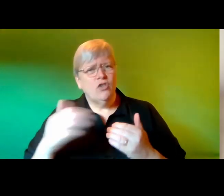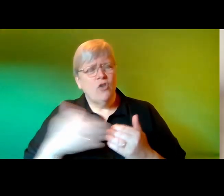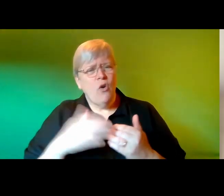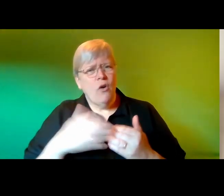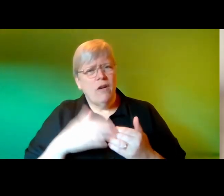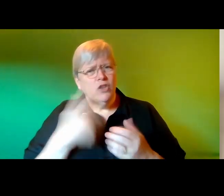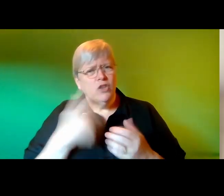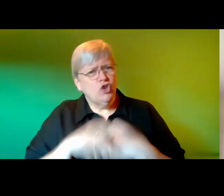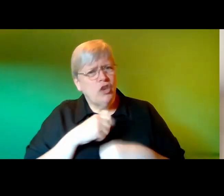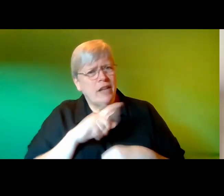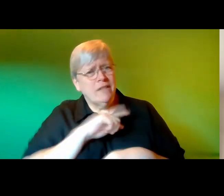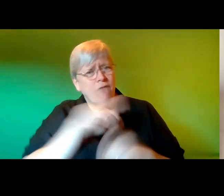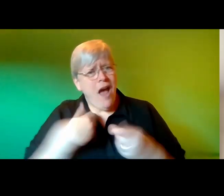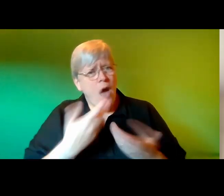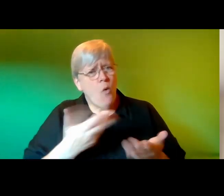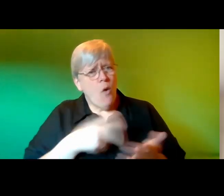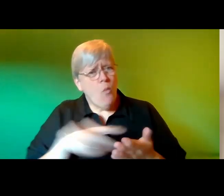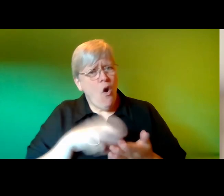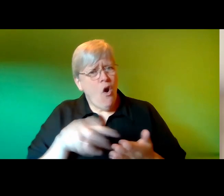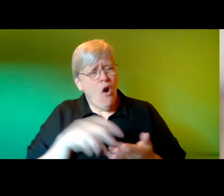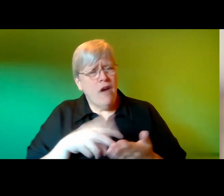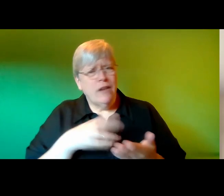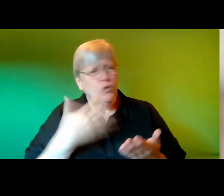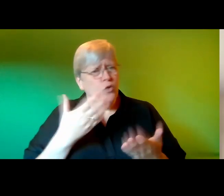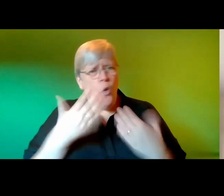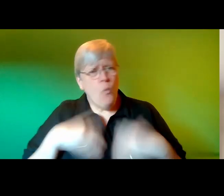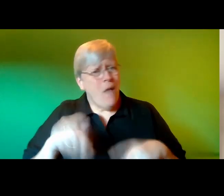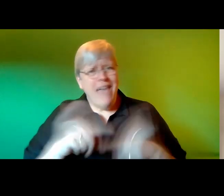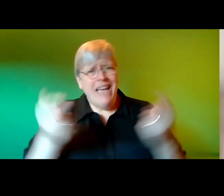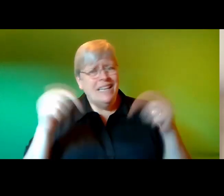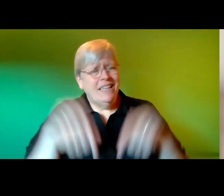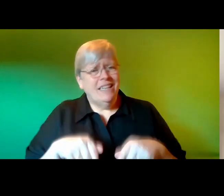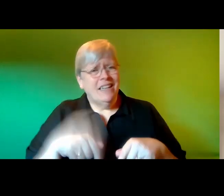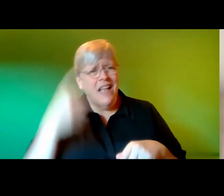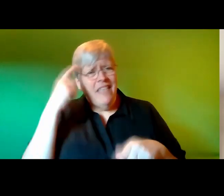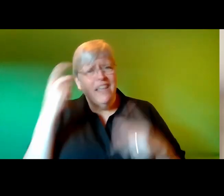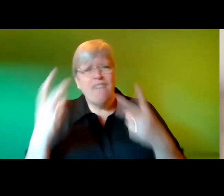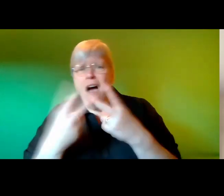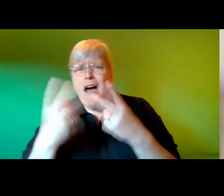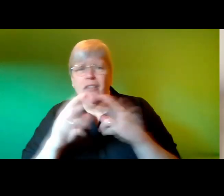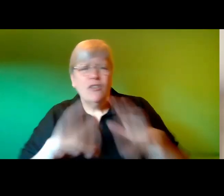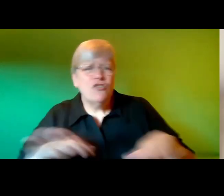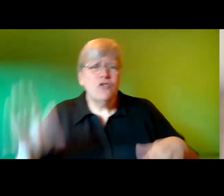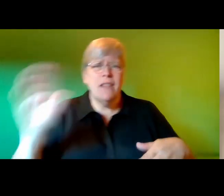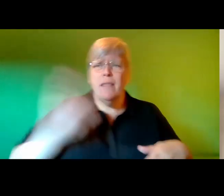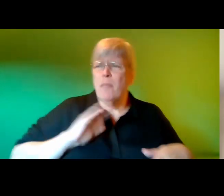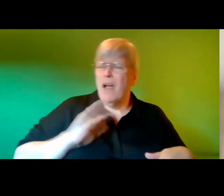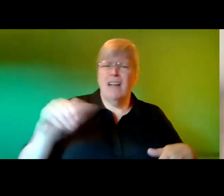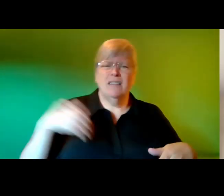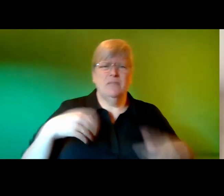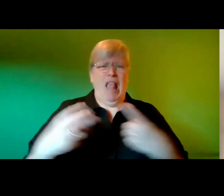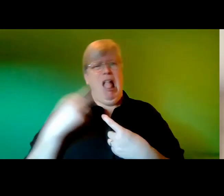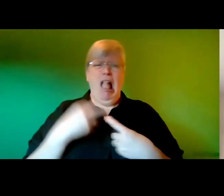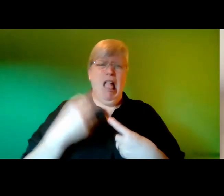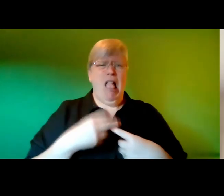gonna change no one wears those kind of clothes here i think of all the other kids in the park and picture them laughing at me because of the way